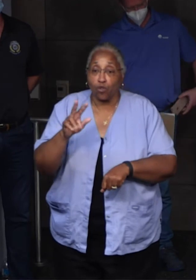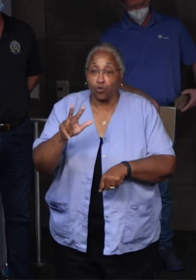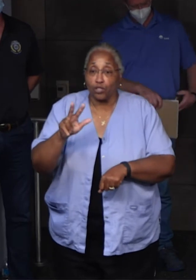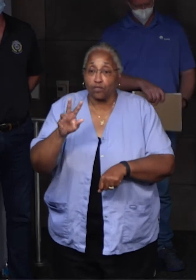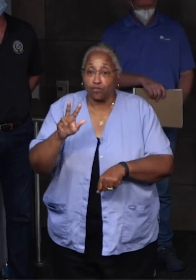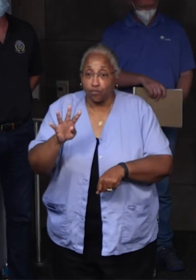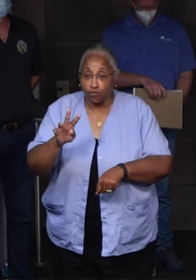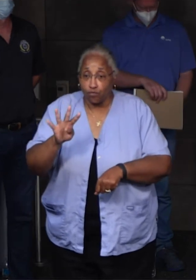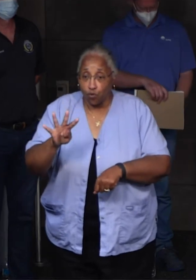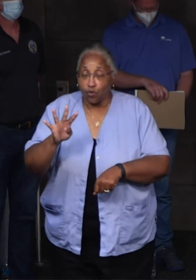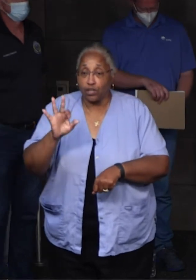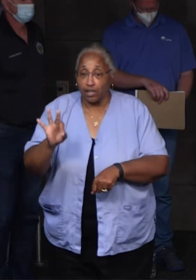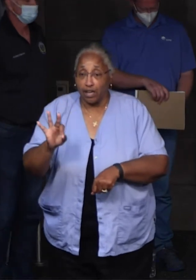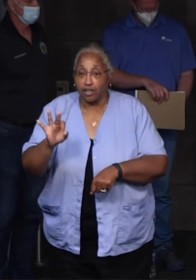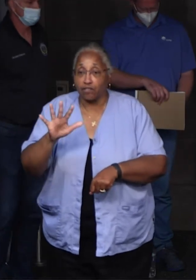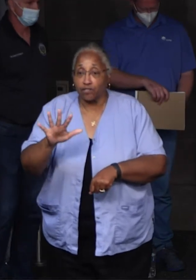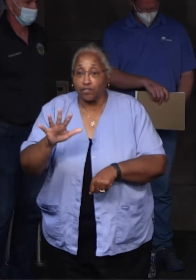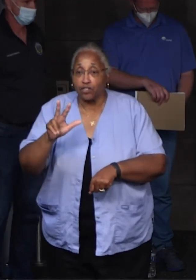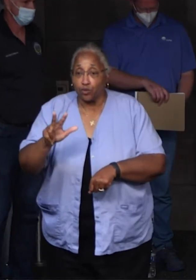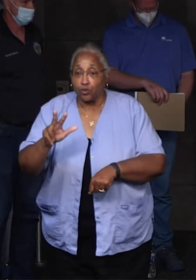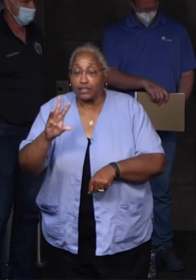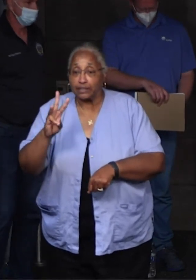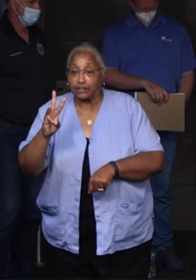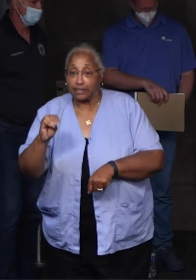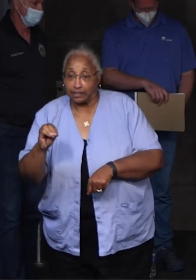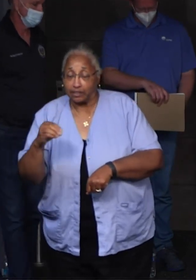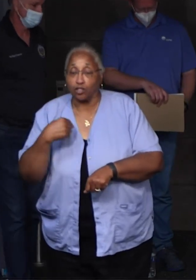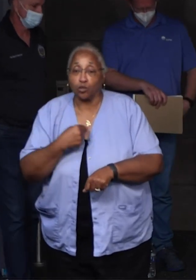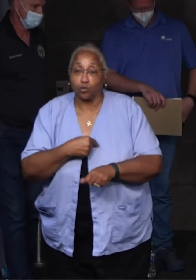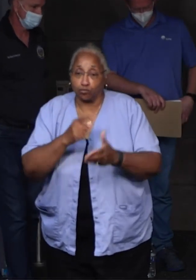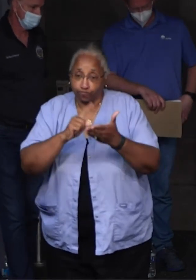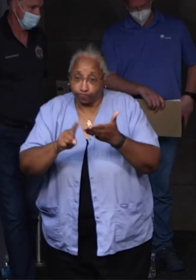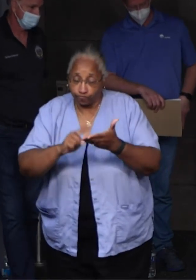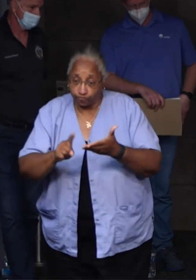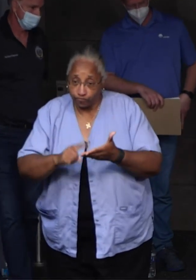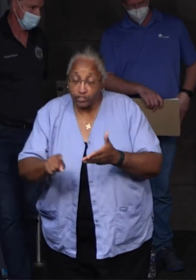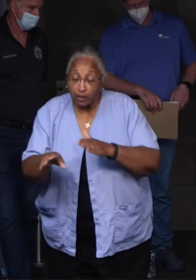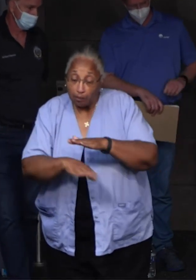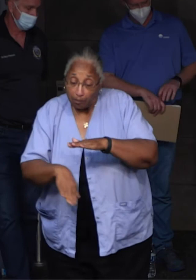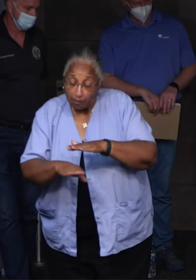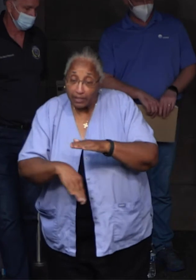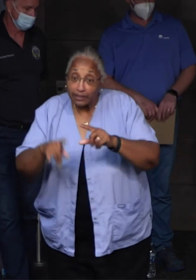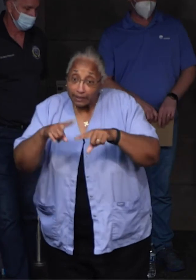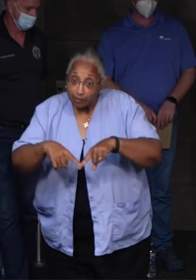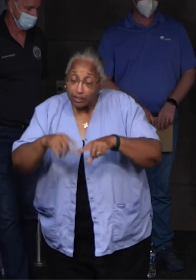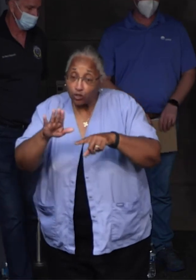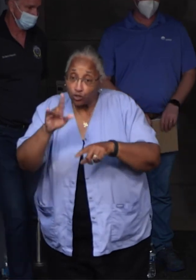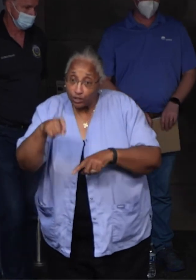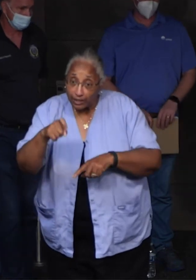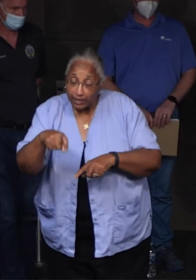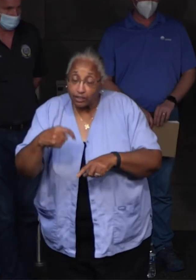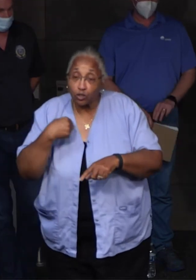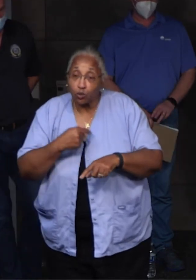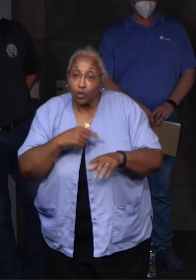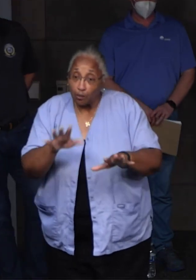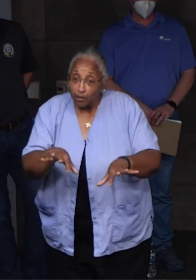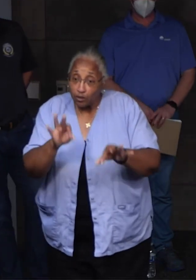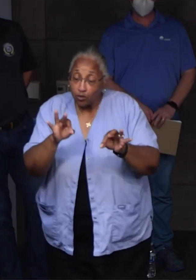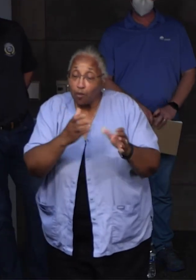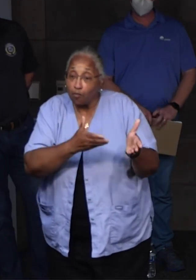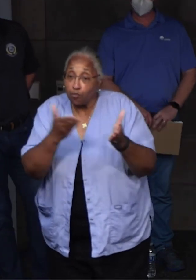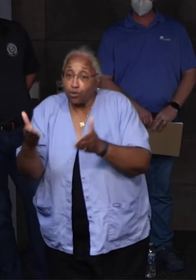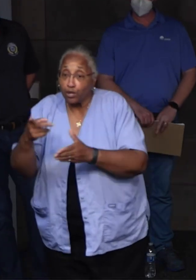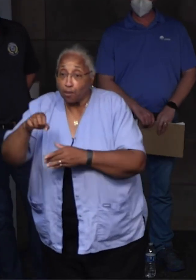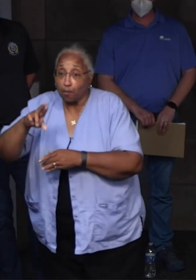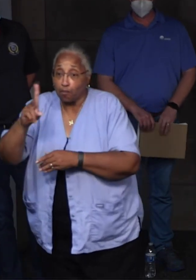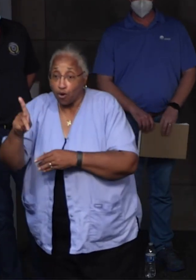-5360. We will triage you and, based on your needs, pick you up, bring you to PARD, and then